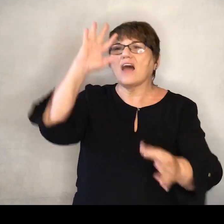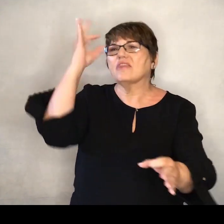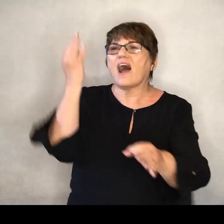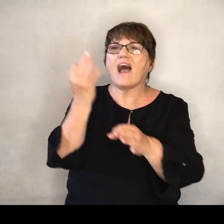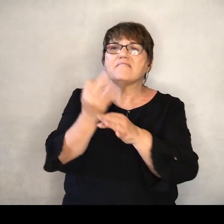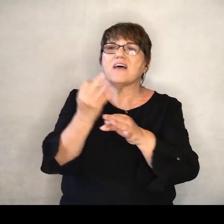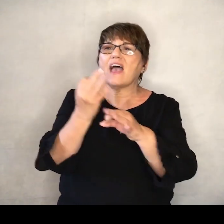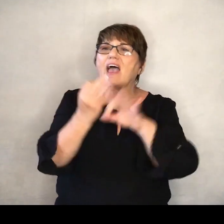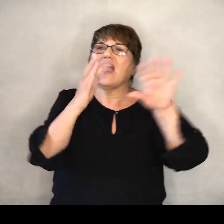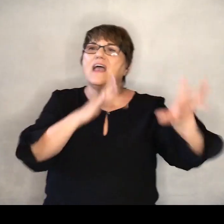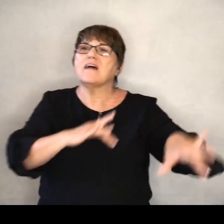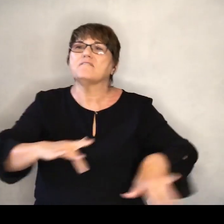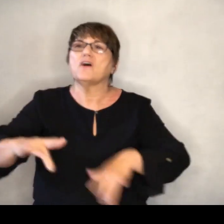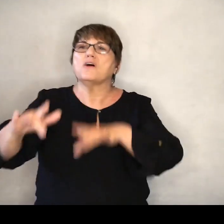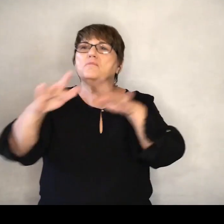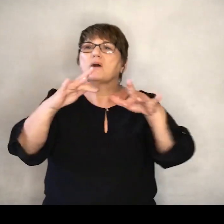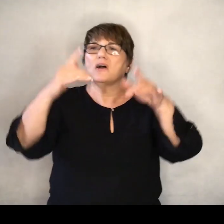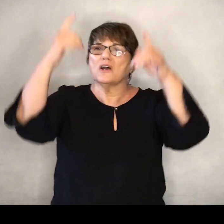Love